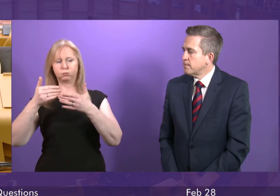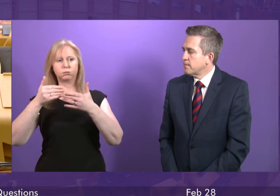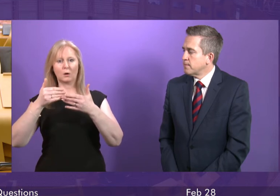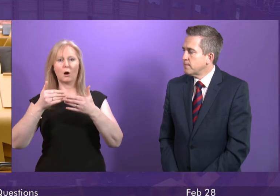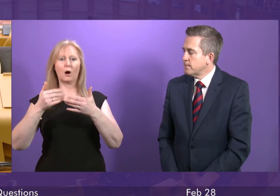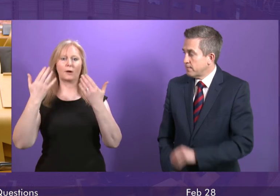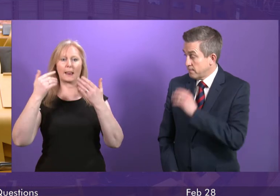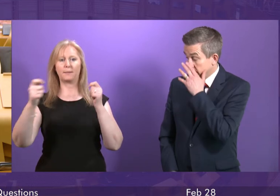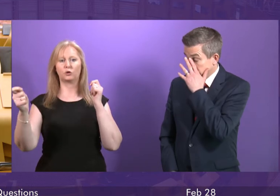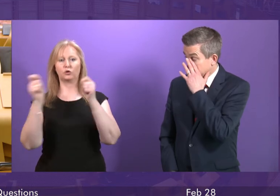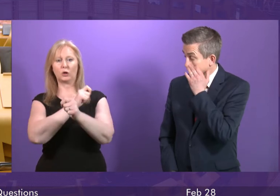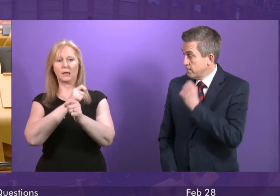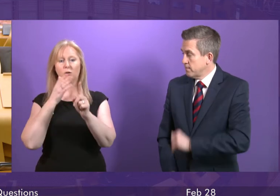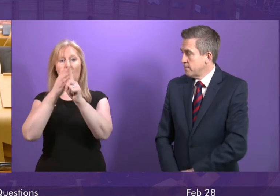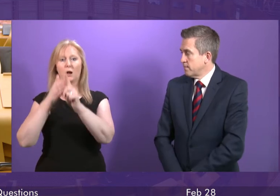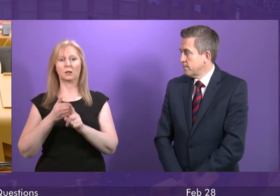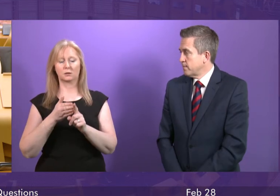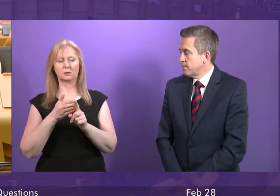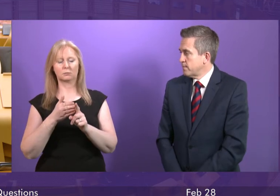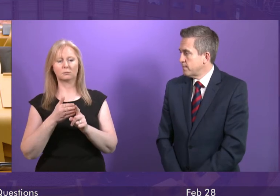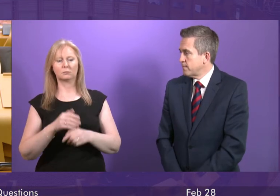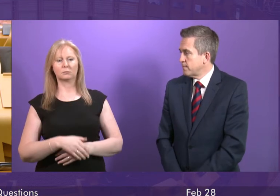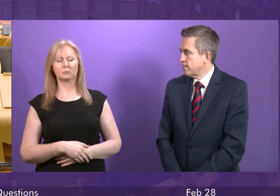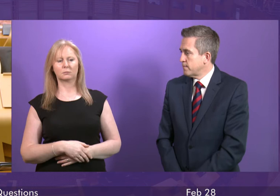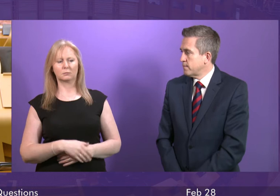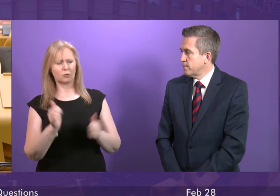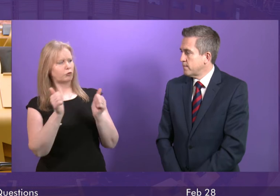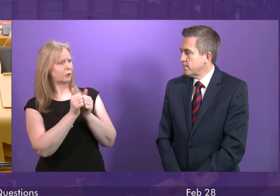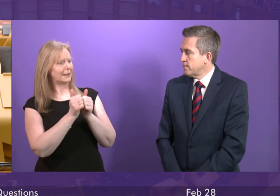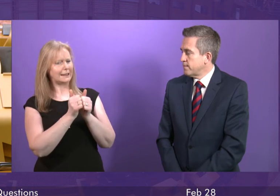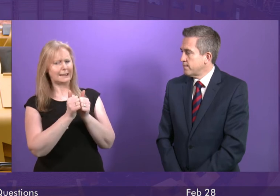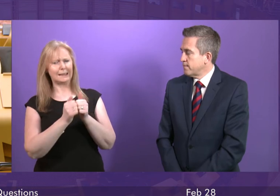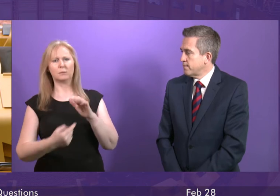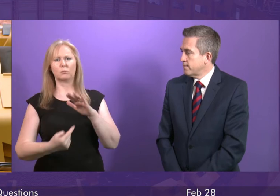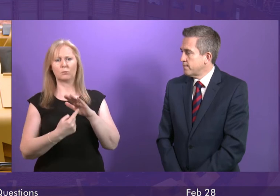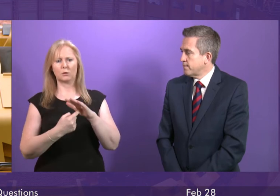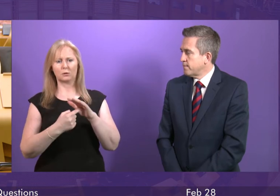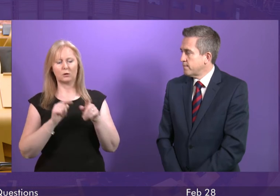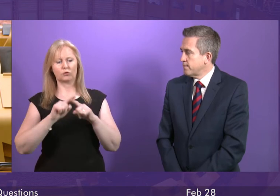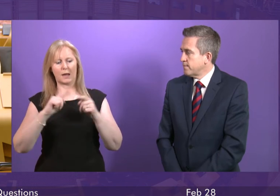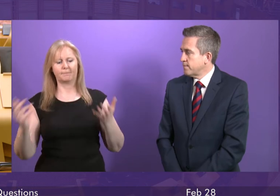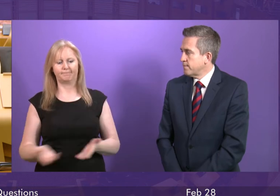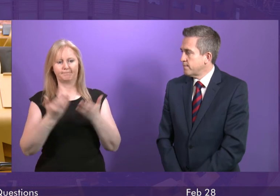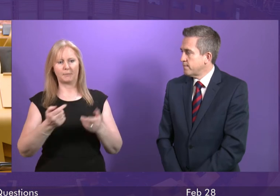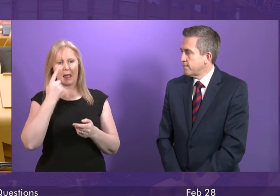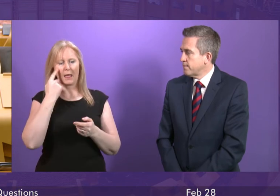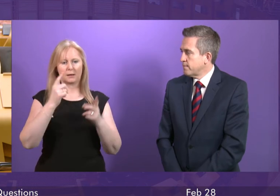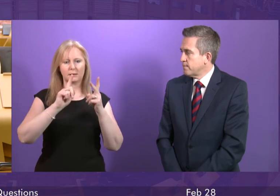targets. But generally speaking, I agree. It is important to encourage people to look at different modes of